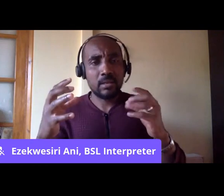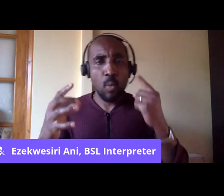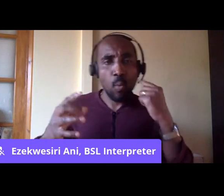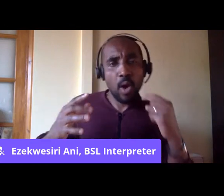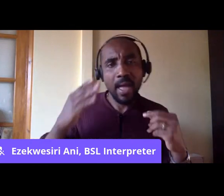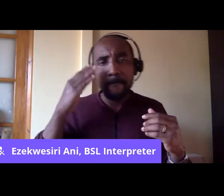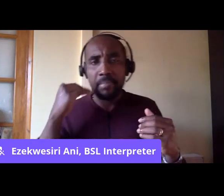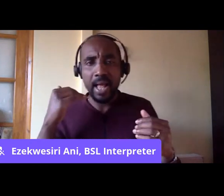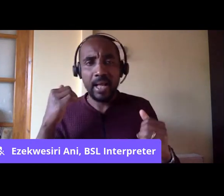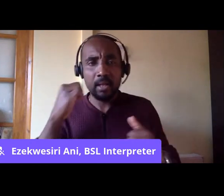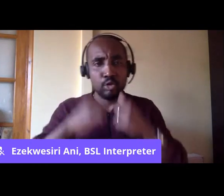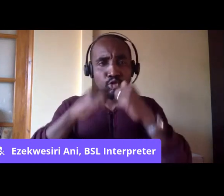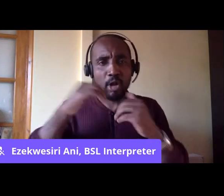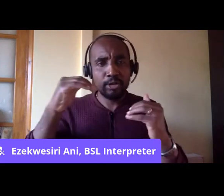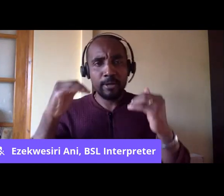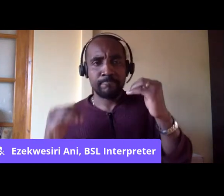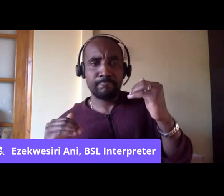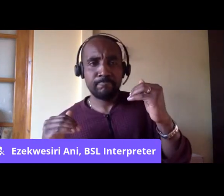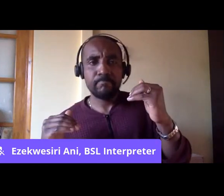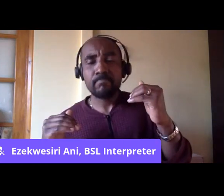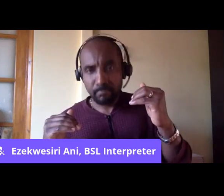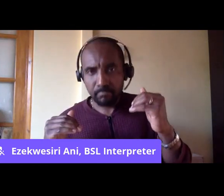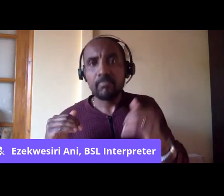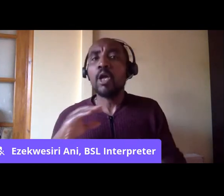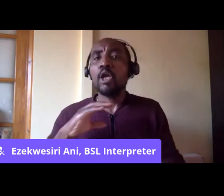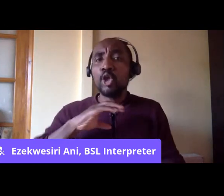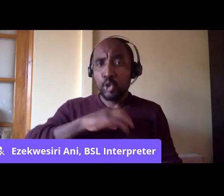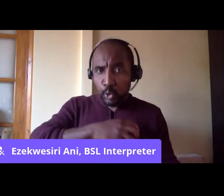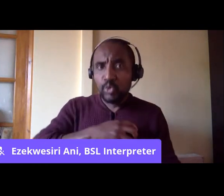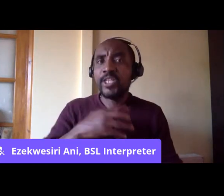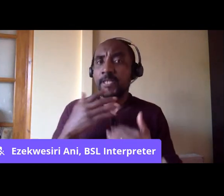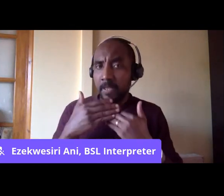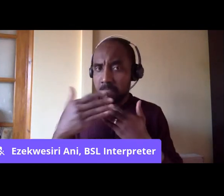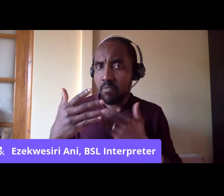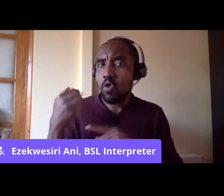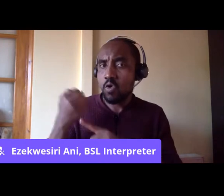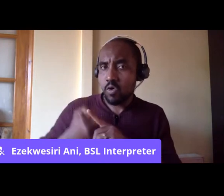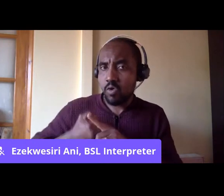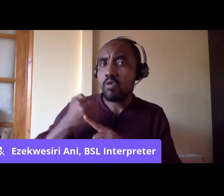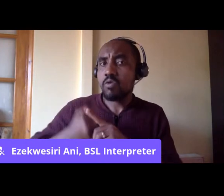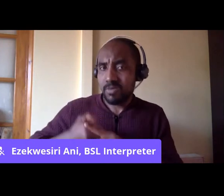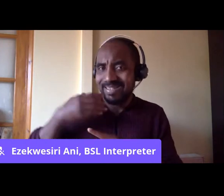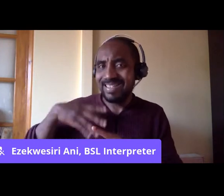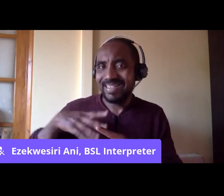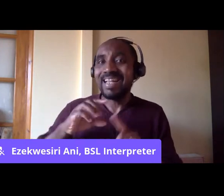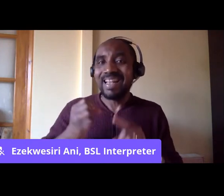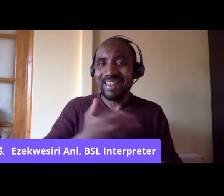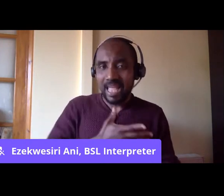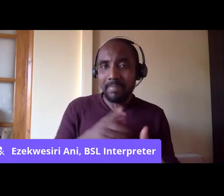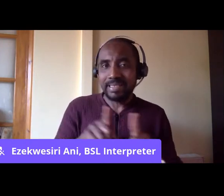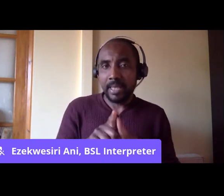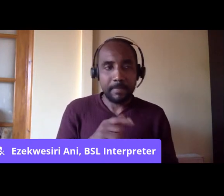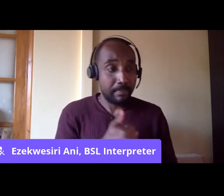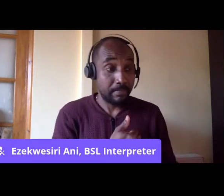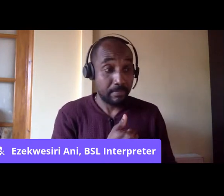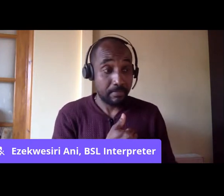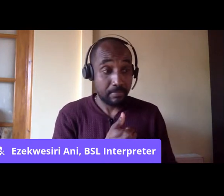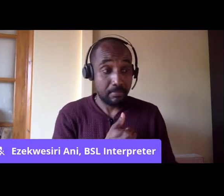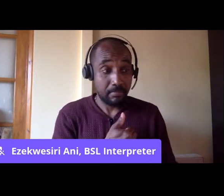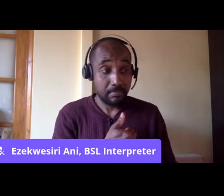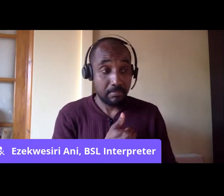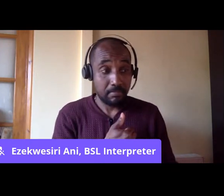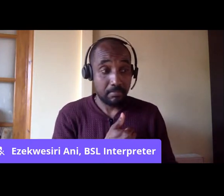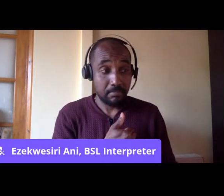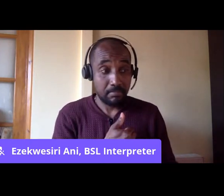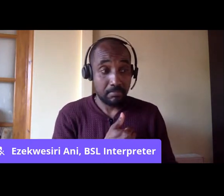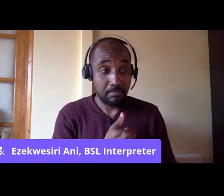exists. So, yes, the trade unions have got a long way to go, as does the Labour Party. So, I'm going